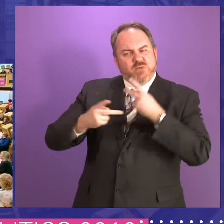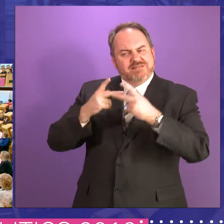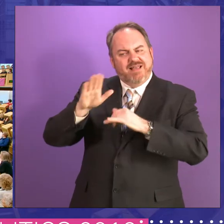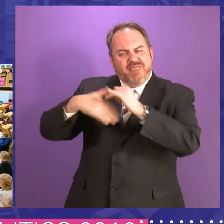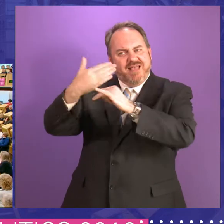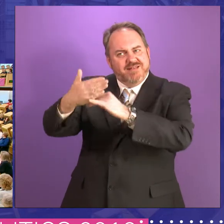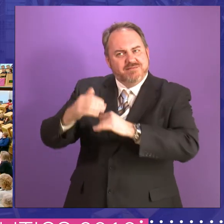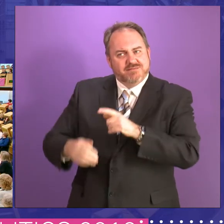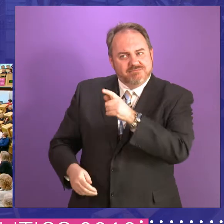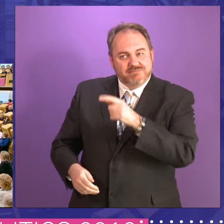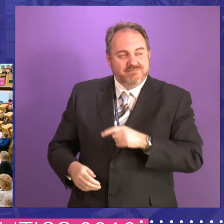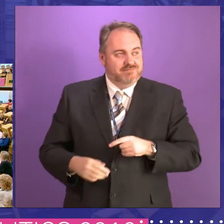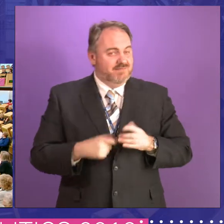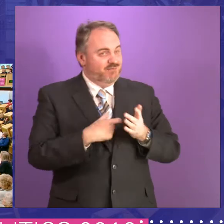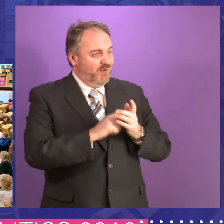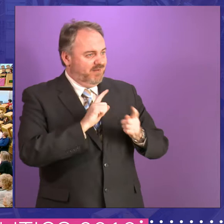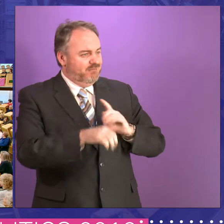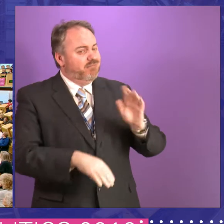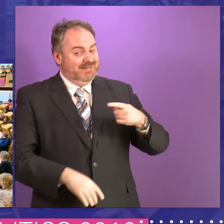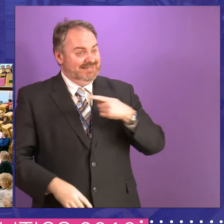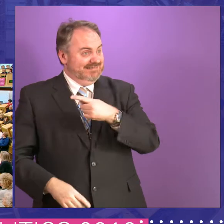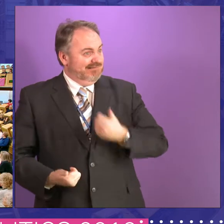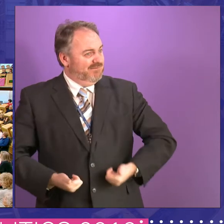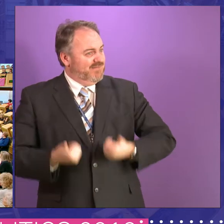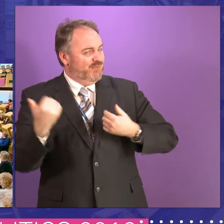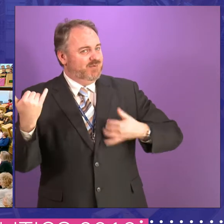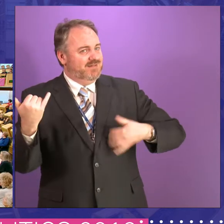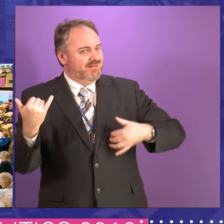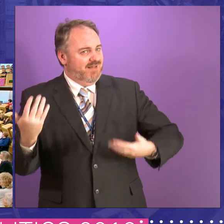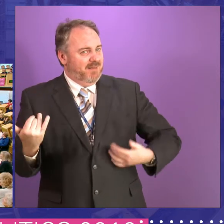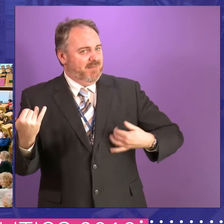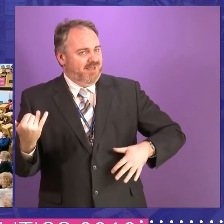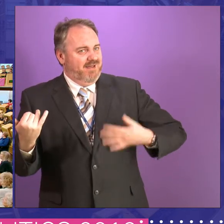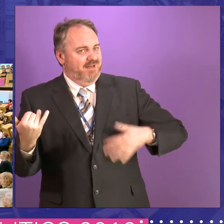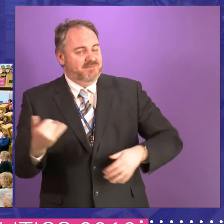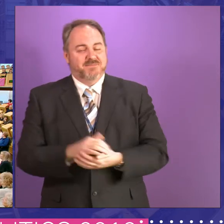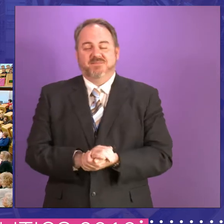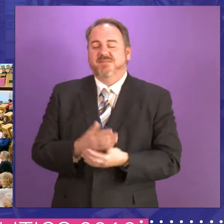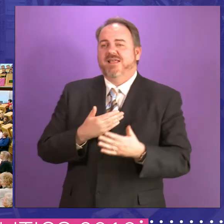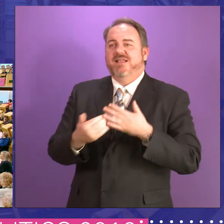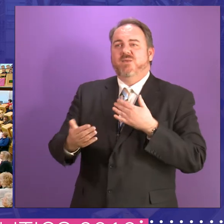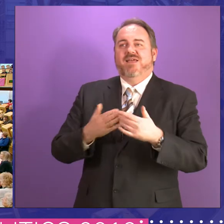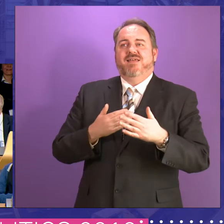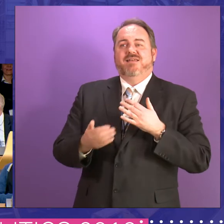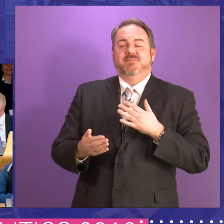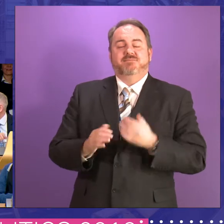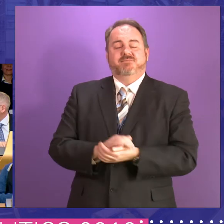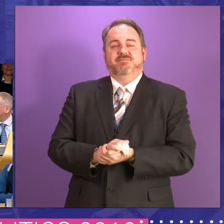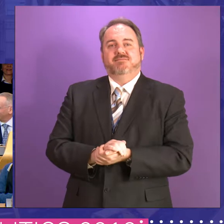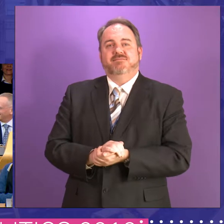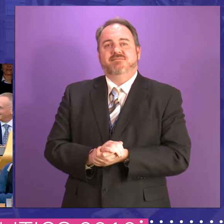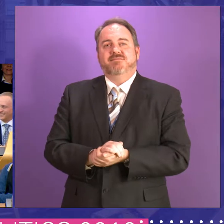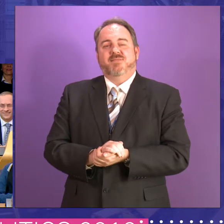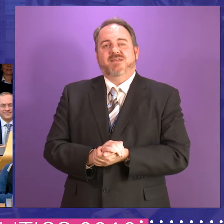Good guitarist. Um, and, and you went into committees and you would probably found it very difficult to